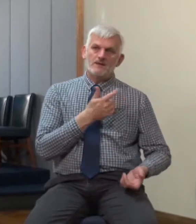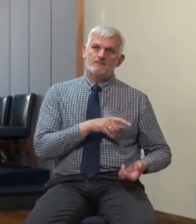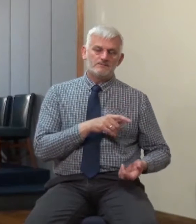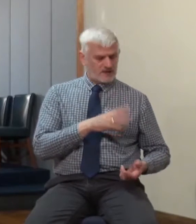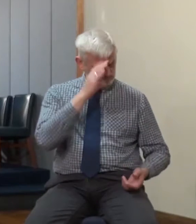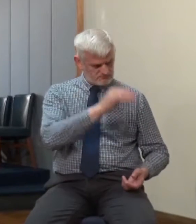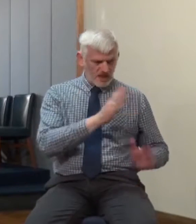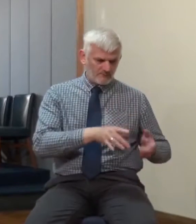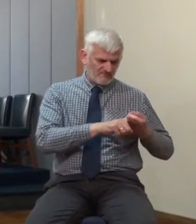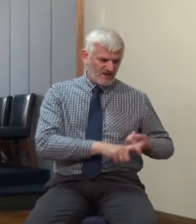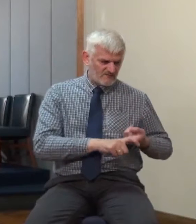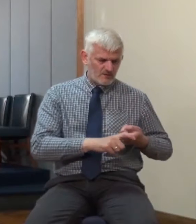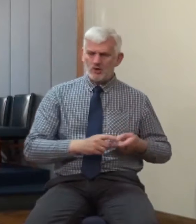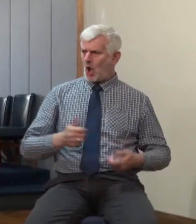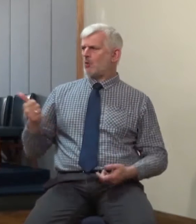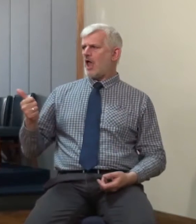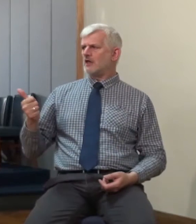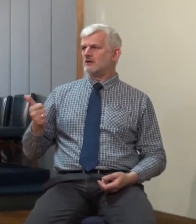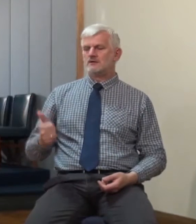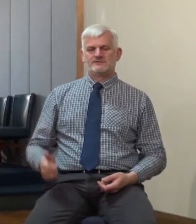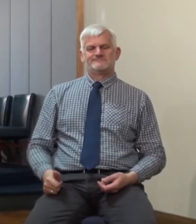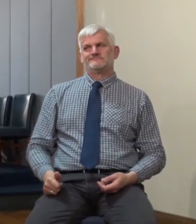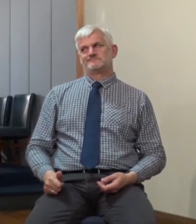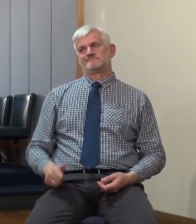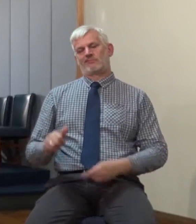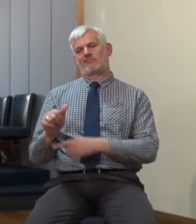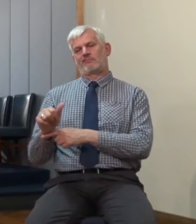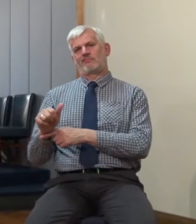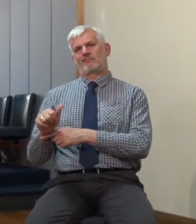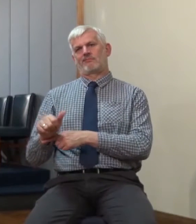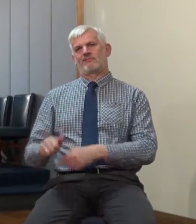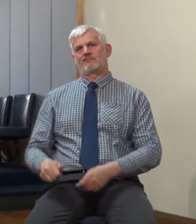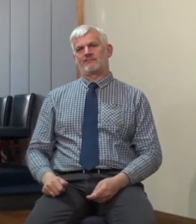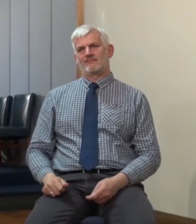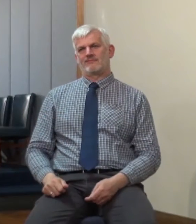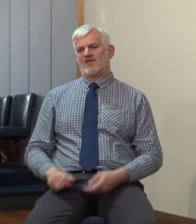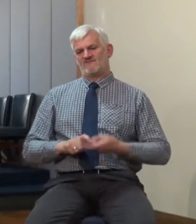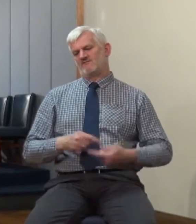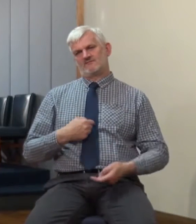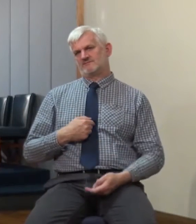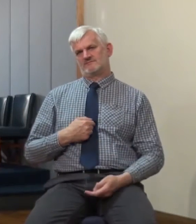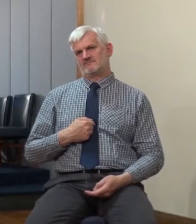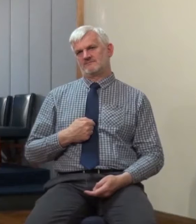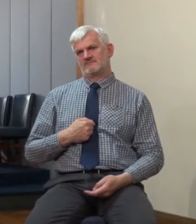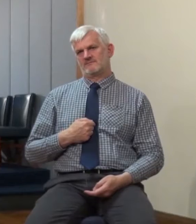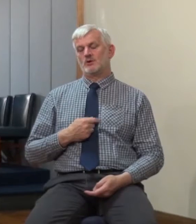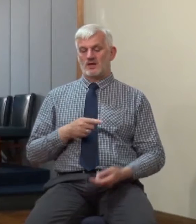at all in real terms verse 49 what's this and shall begin to smite